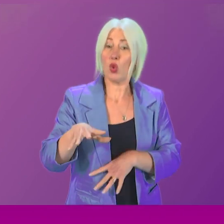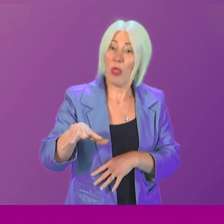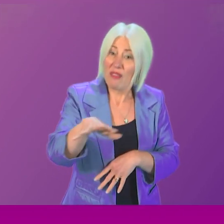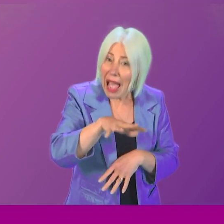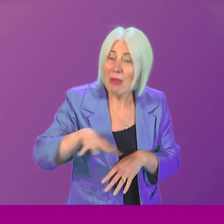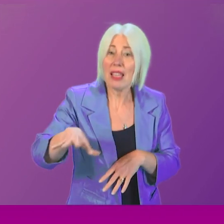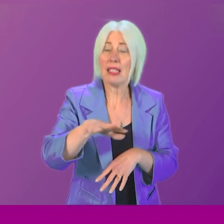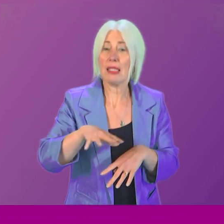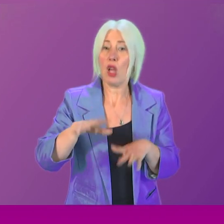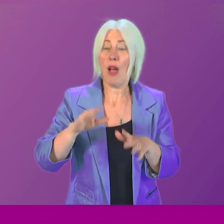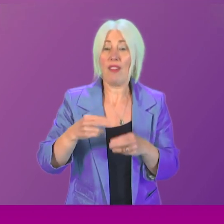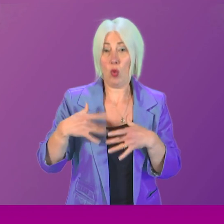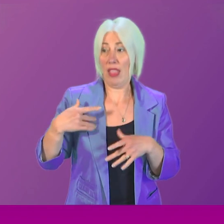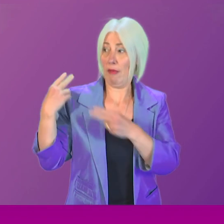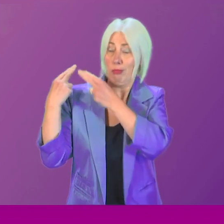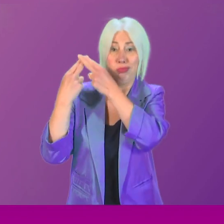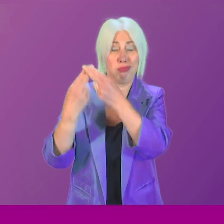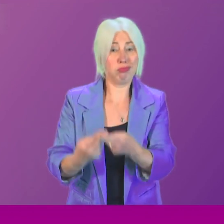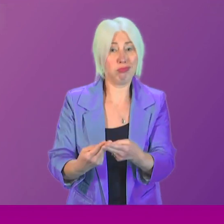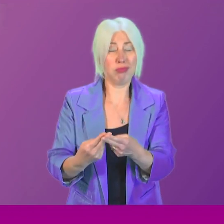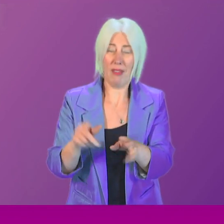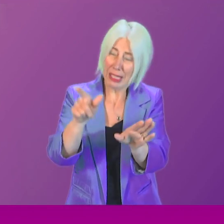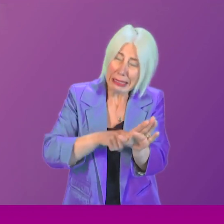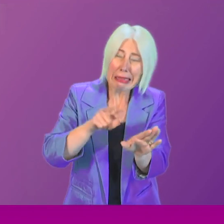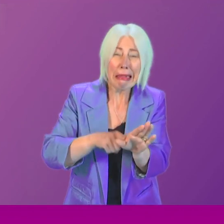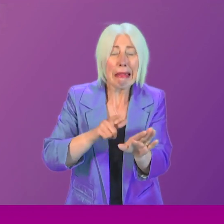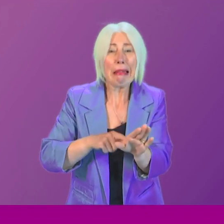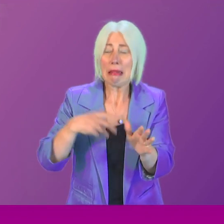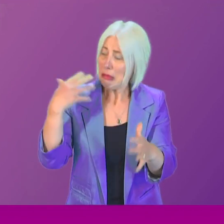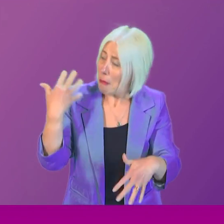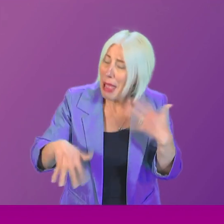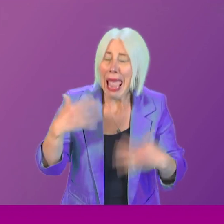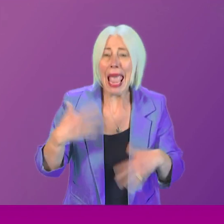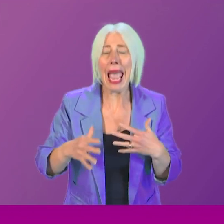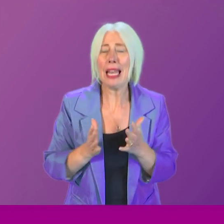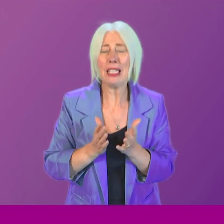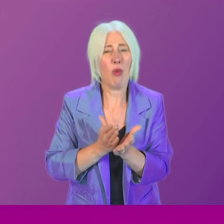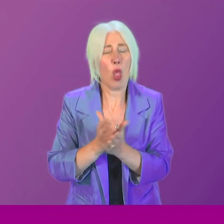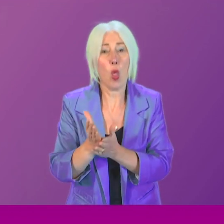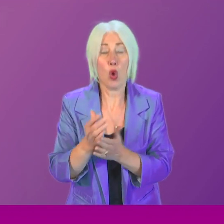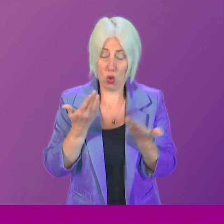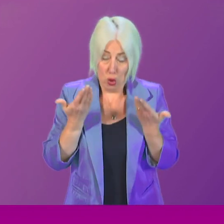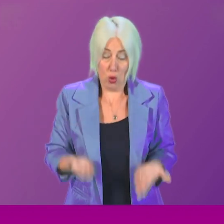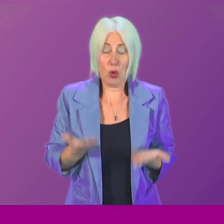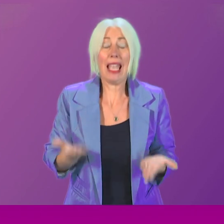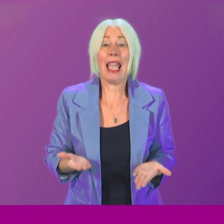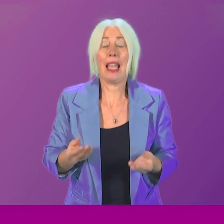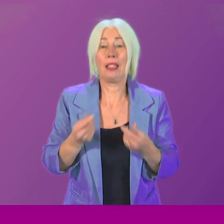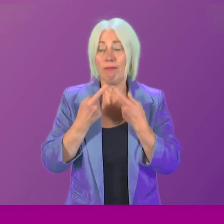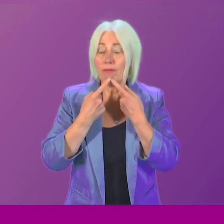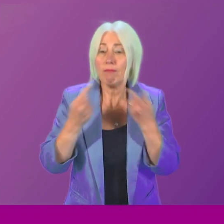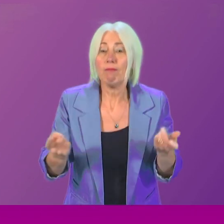who have lived with the legacy, for the decades of pain that you have suffered, I offer today a sincere,